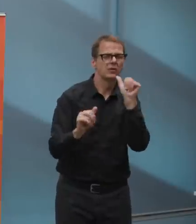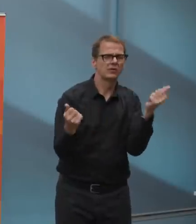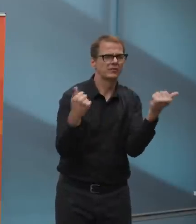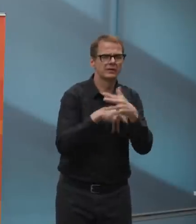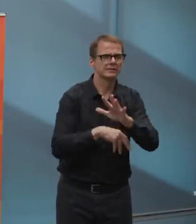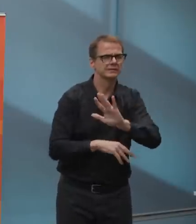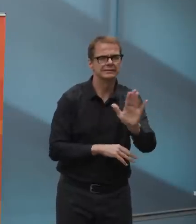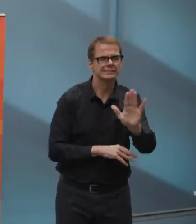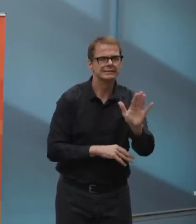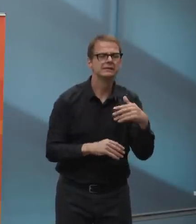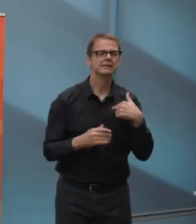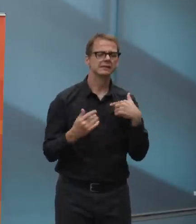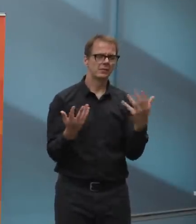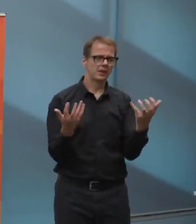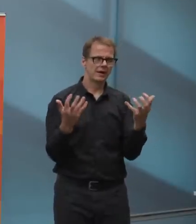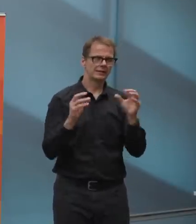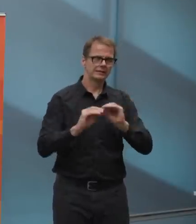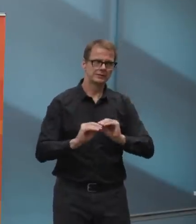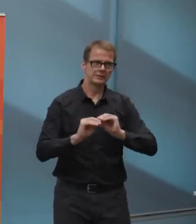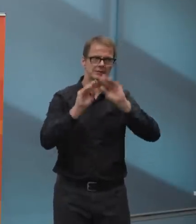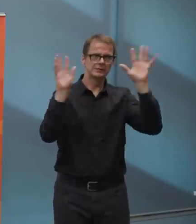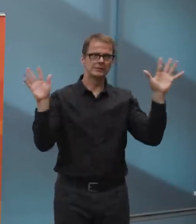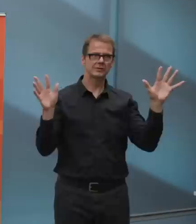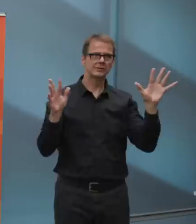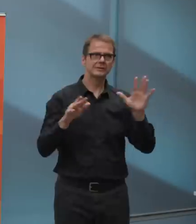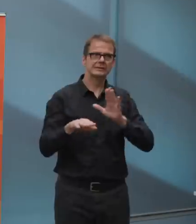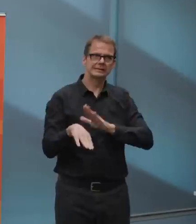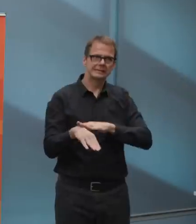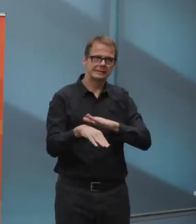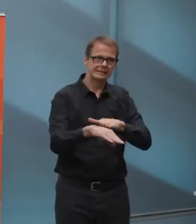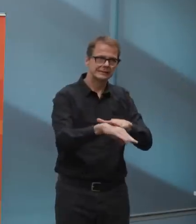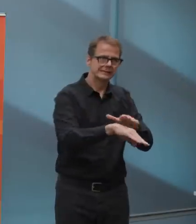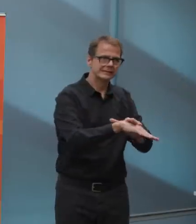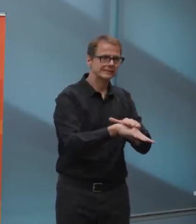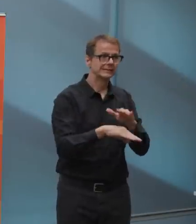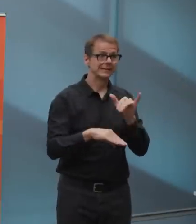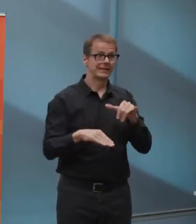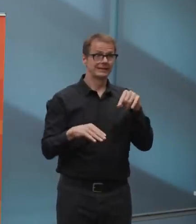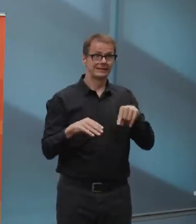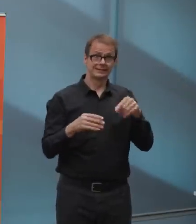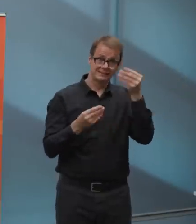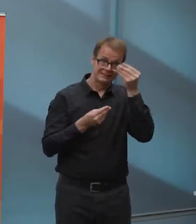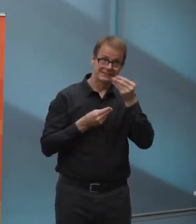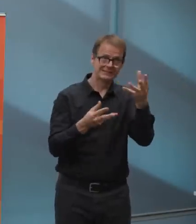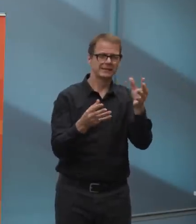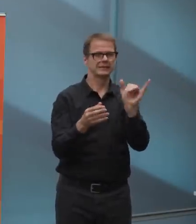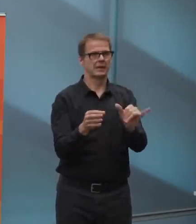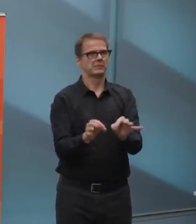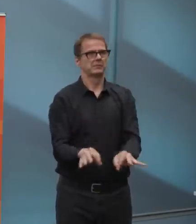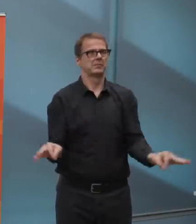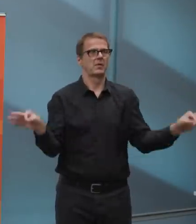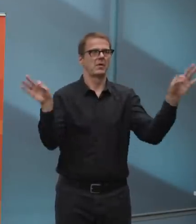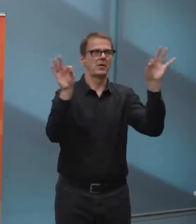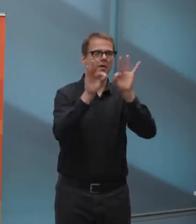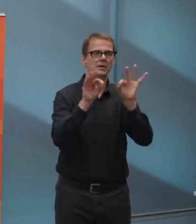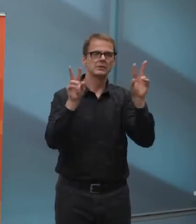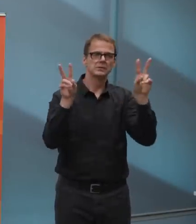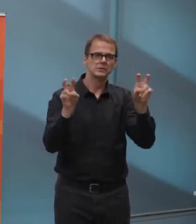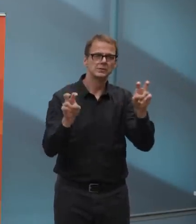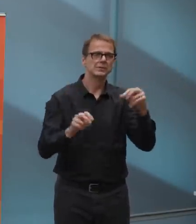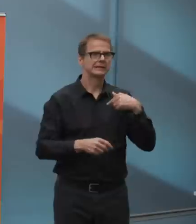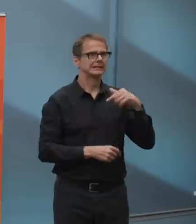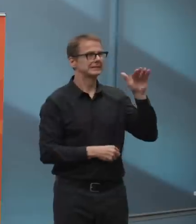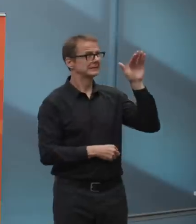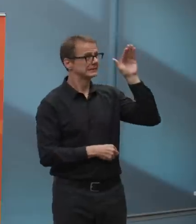few months, fellow mayors and myself from across the country have been perhaps too softly sounding the alarm on